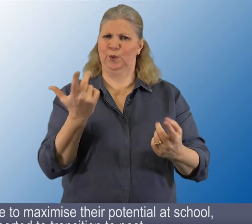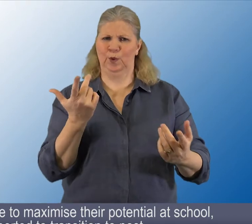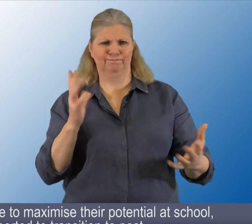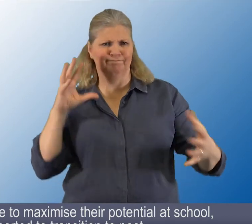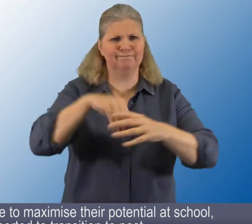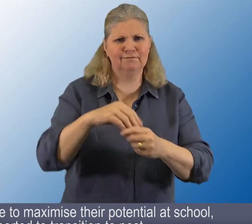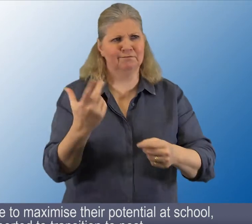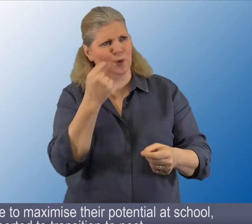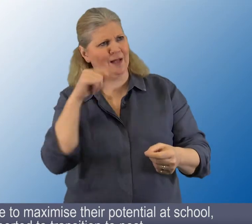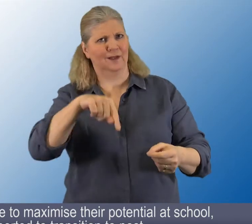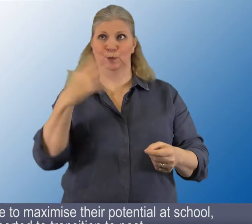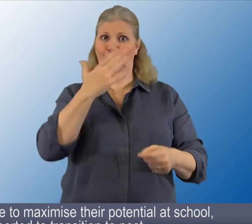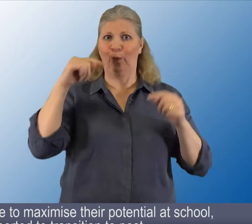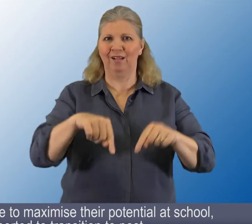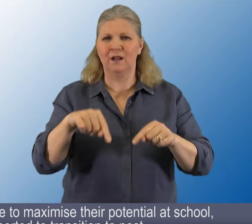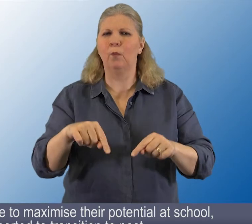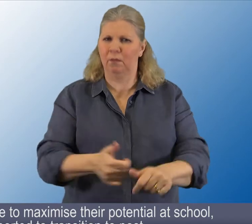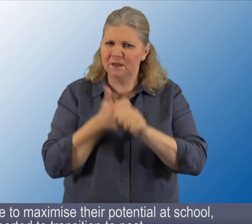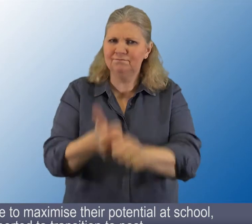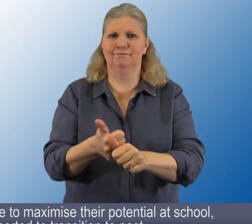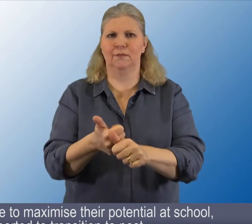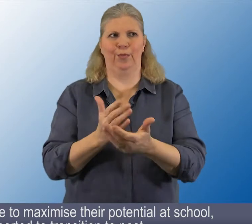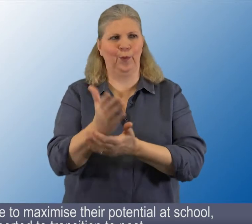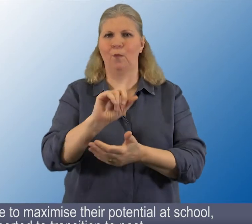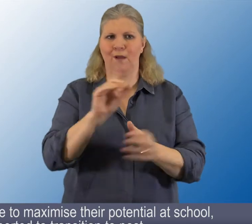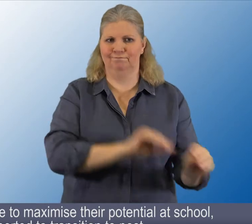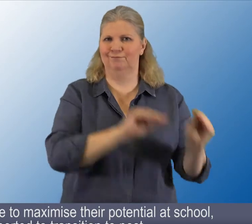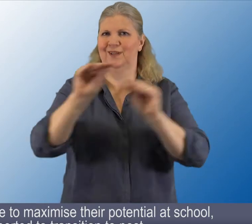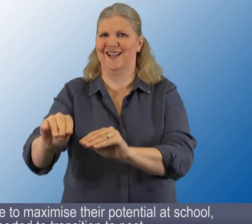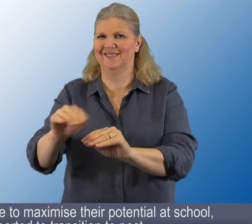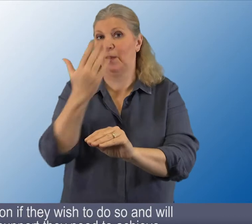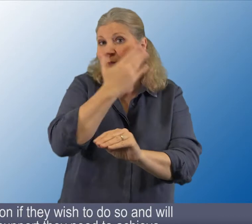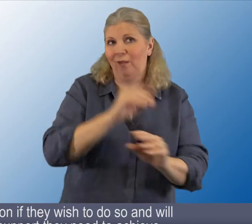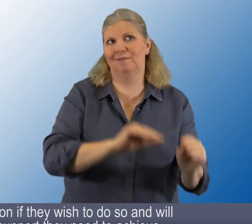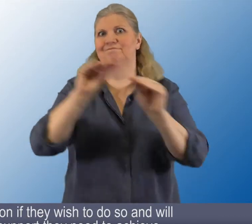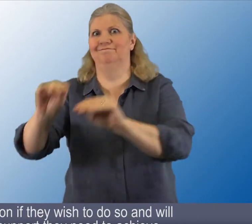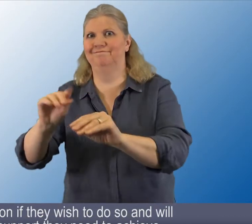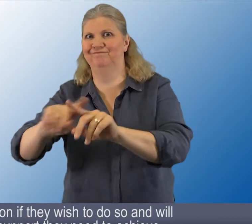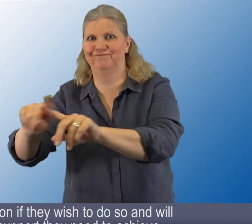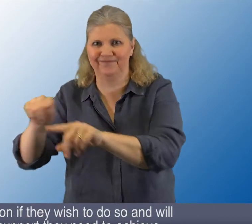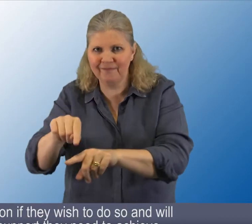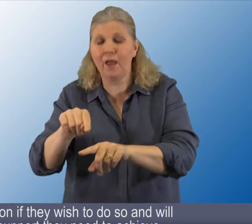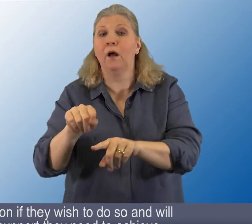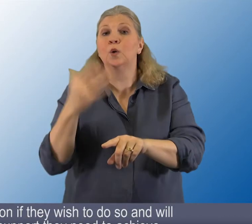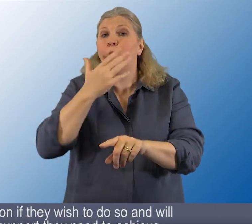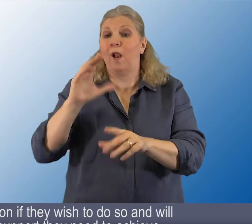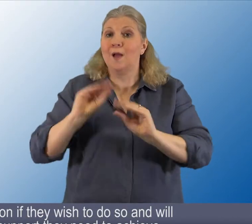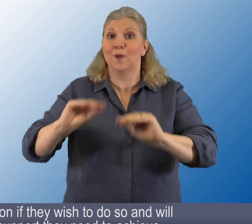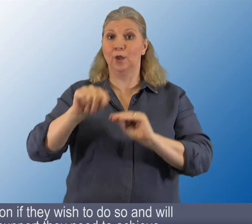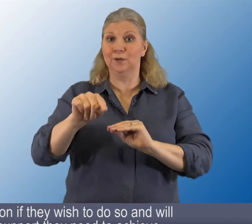BSL users will be able to maximise their potential at school, will be supported to transition to post-school education if they wish to do so